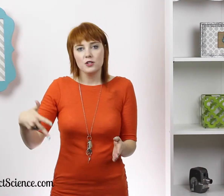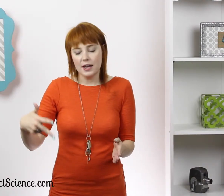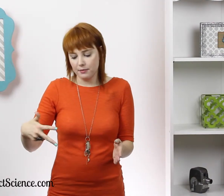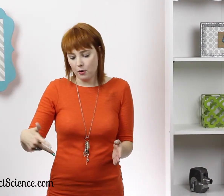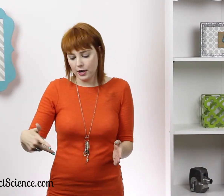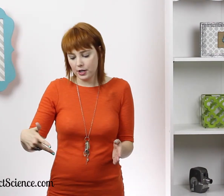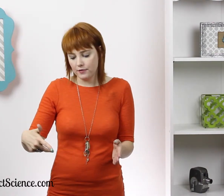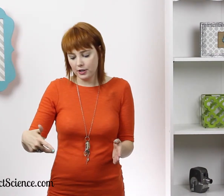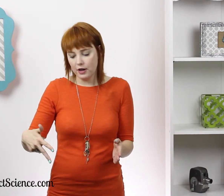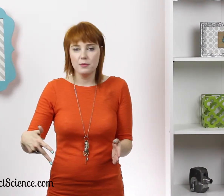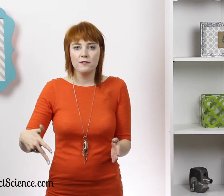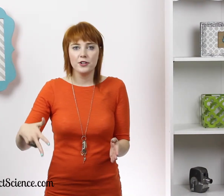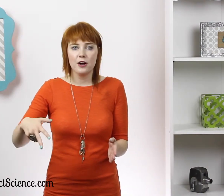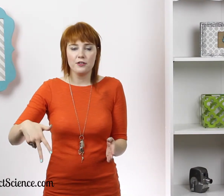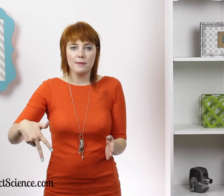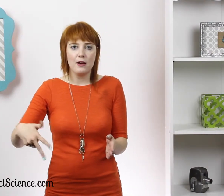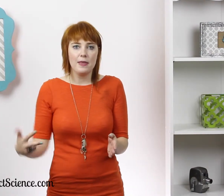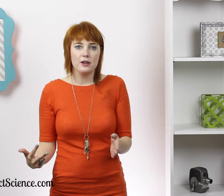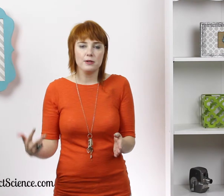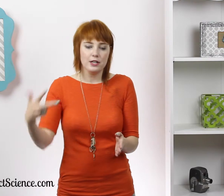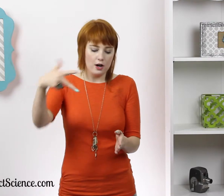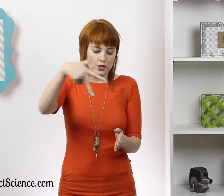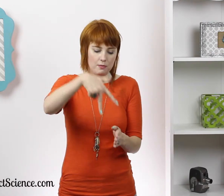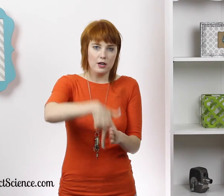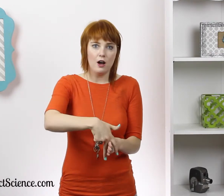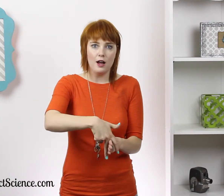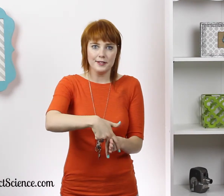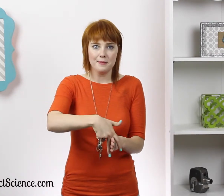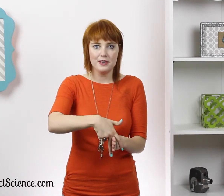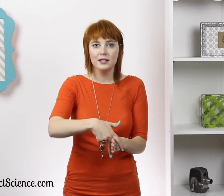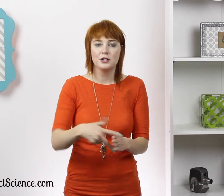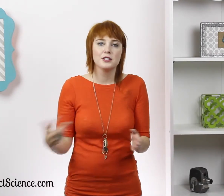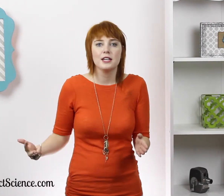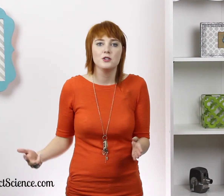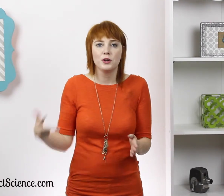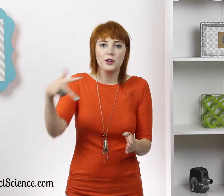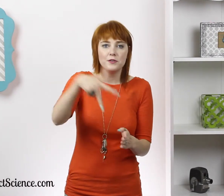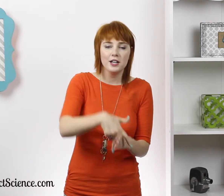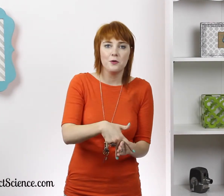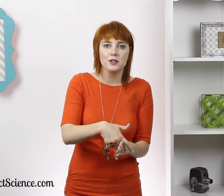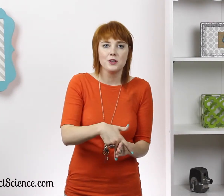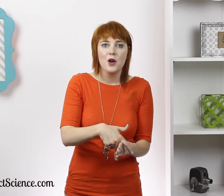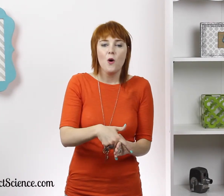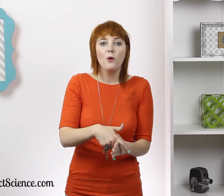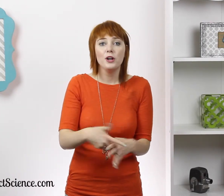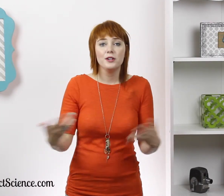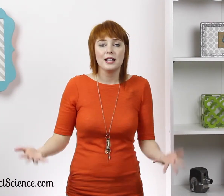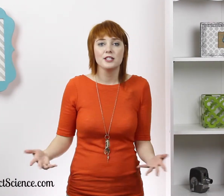you just have your pointer finger out, your middle finger out, and your thumb out, and then you bring an arch and you put it on something. You can say, do you want to go on your rocking horse? Or you can ask